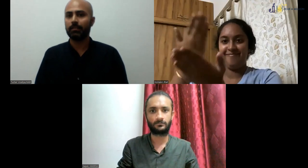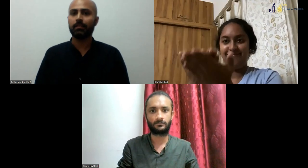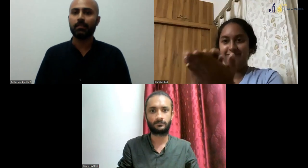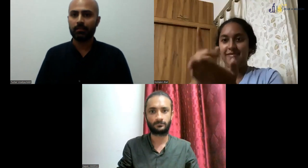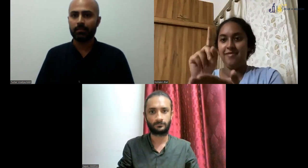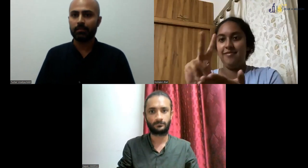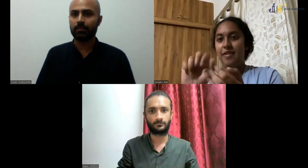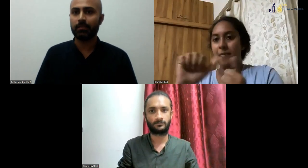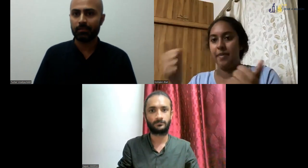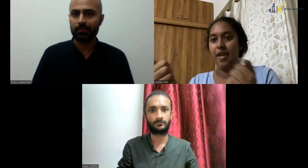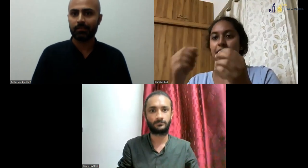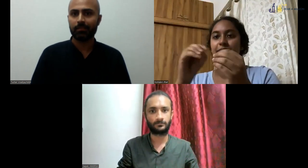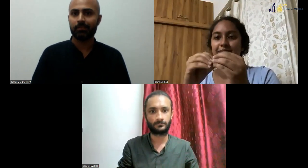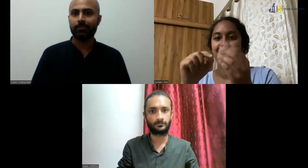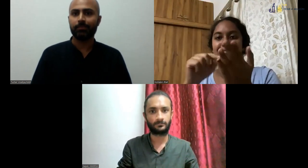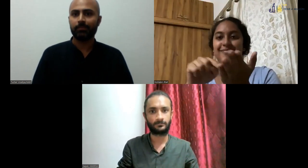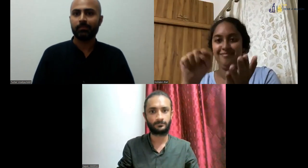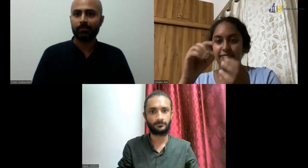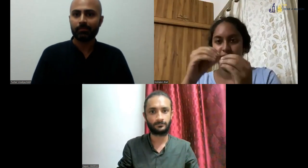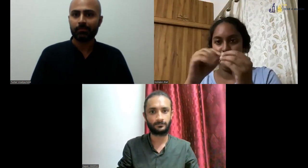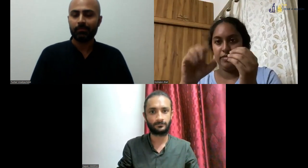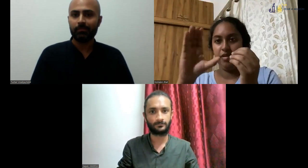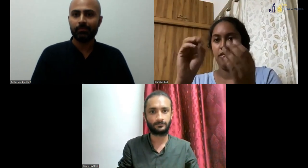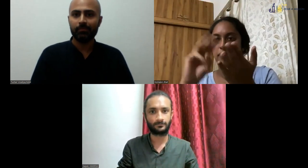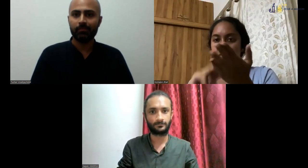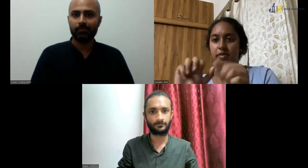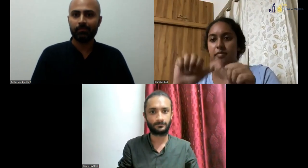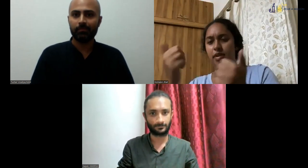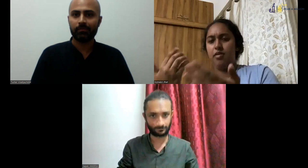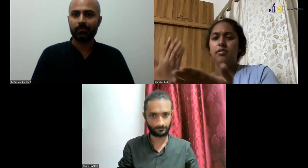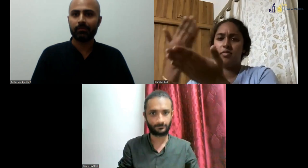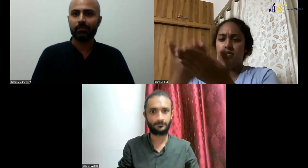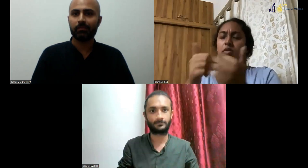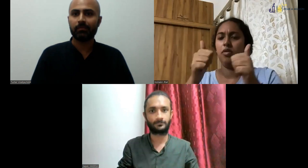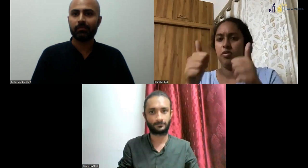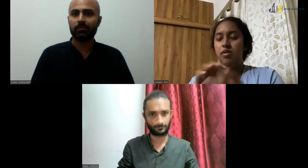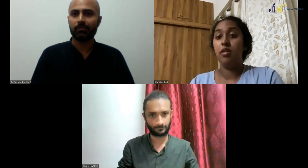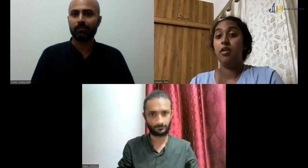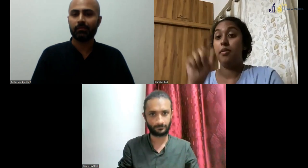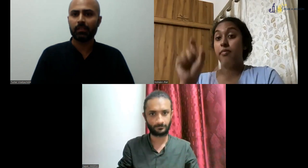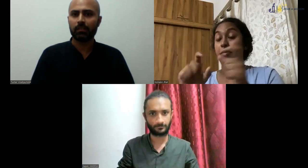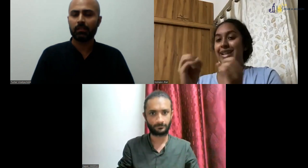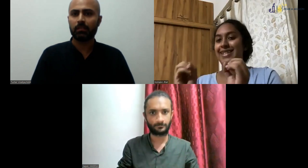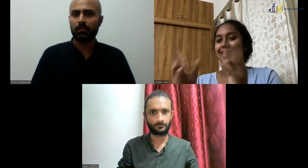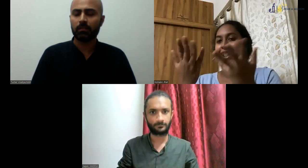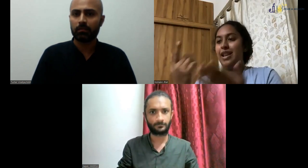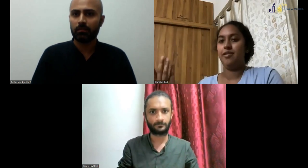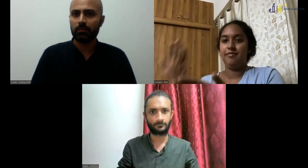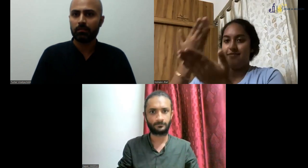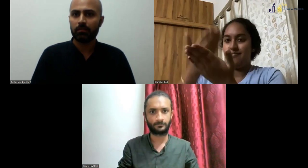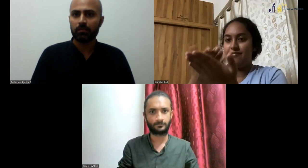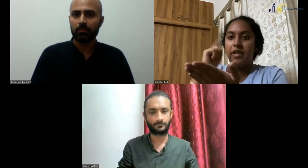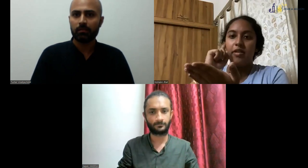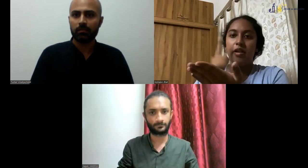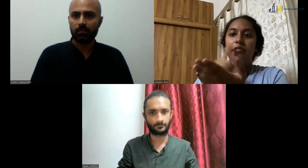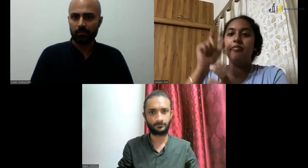you. So in ISL RTC, when you are after 12th, you are applying for BKOM course. No,